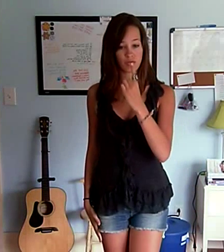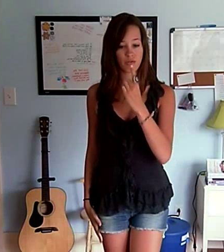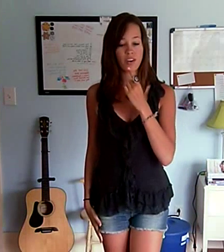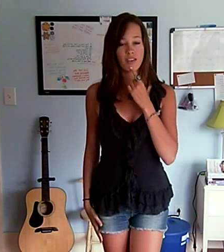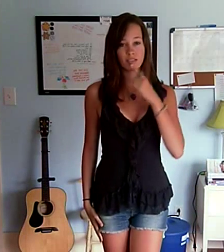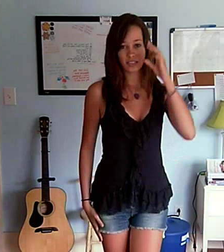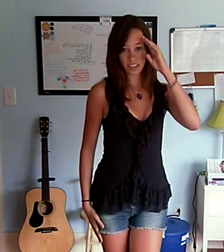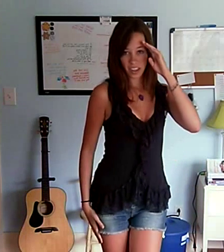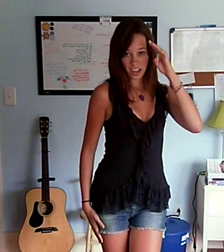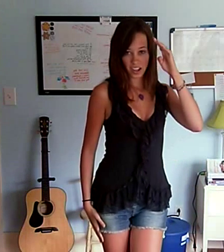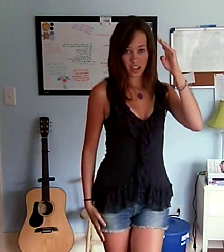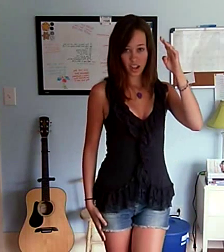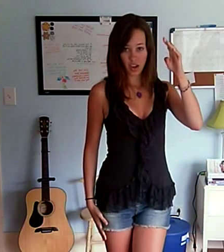crowd and say hello